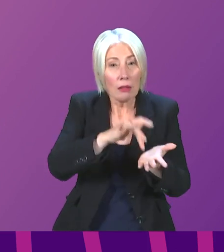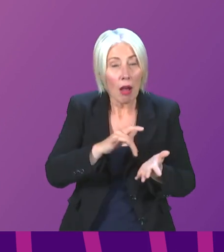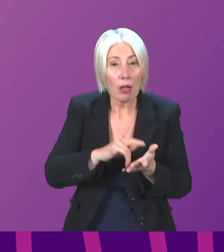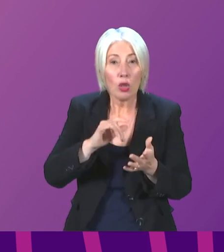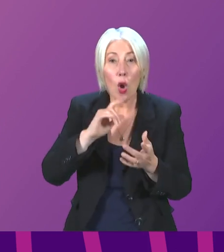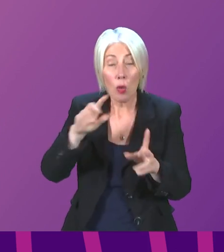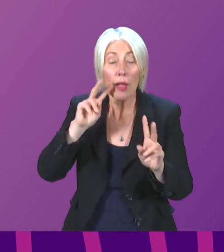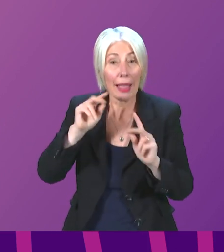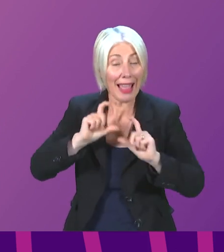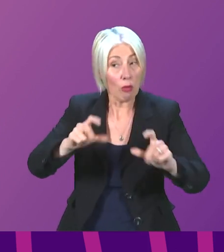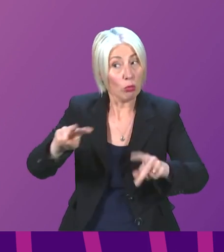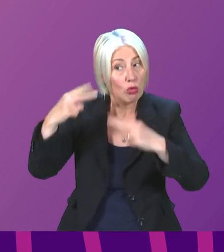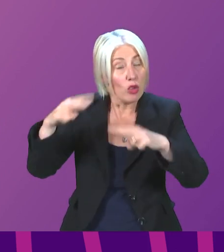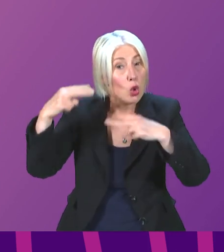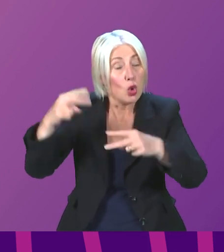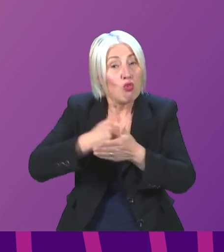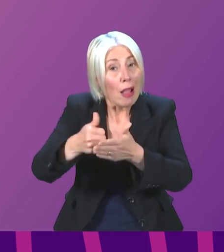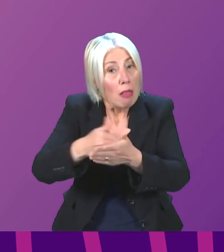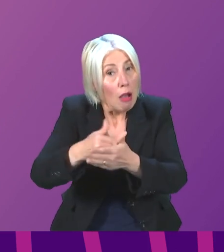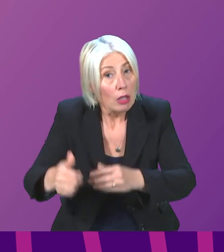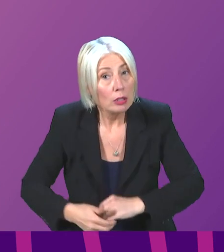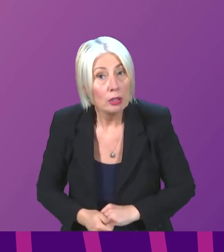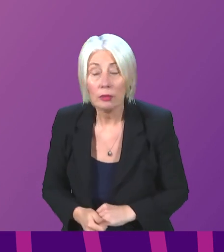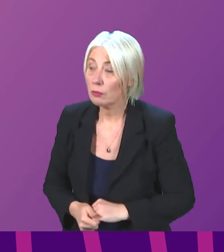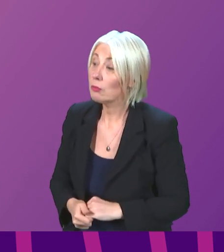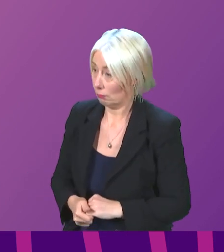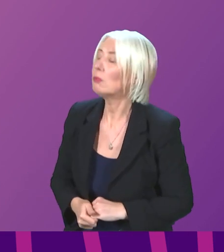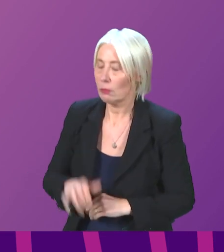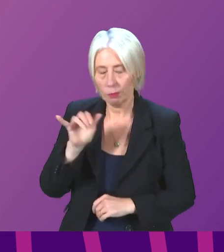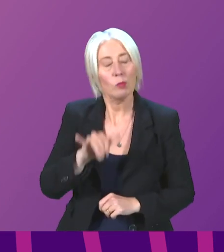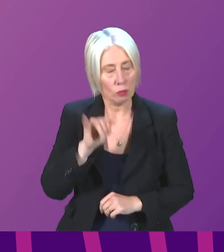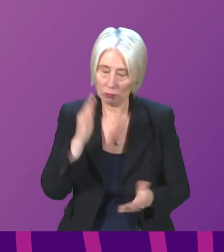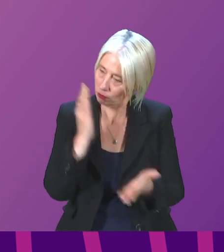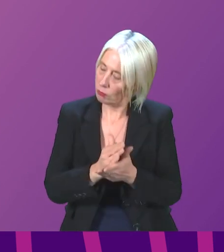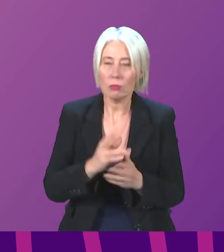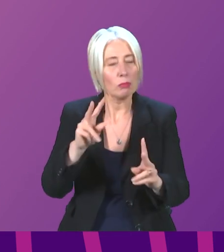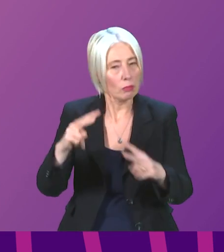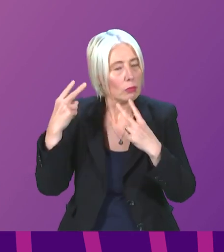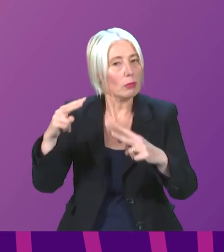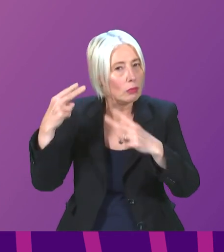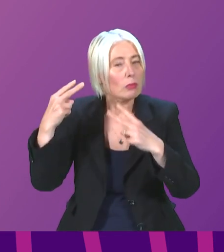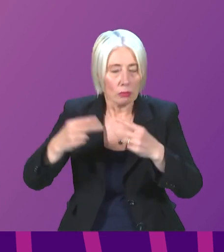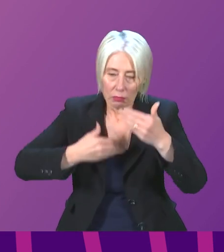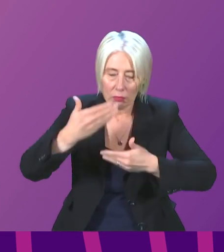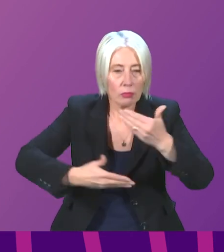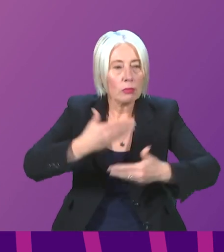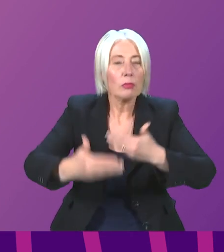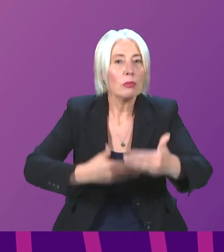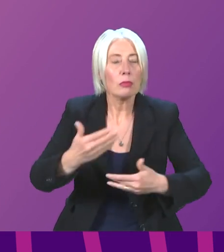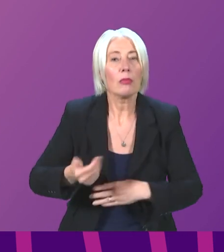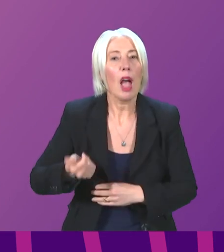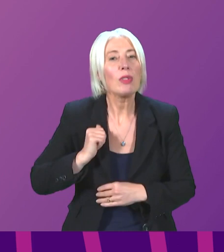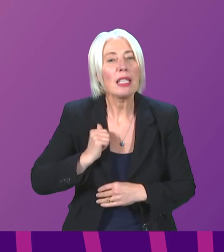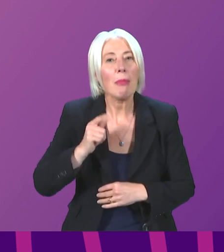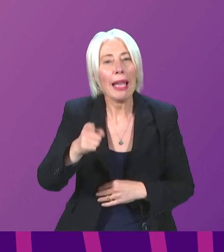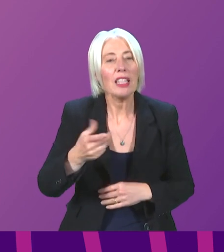kept under review? Cabinet Secretary. It absolutely will be kept under review. And I would expect, if there